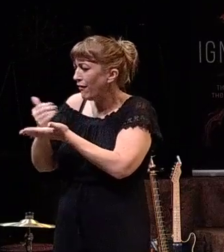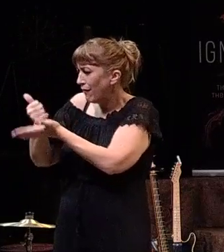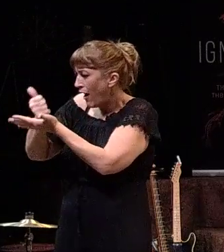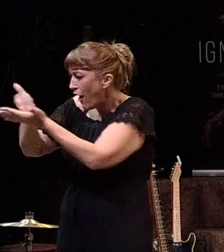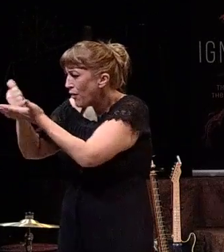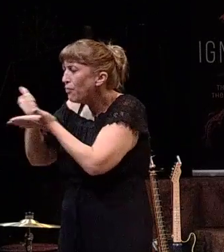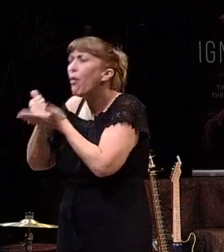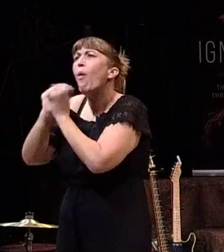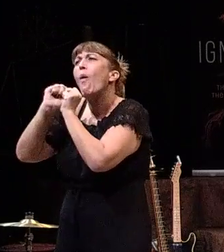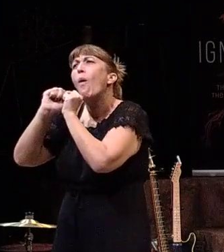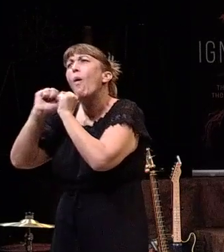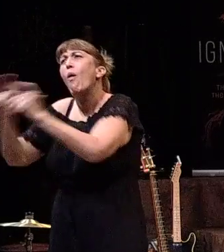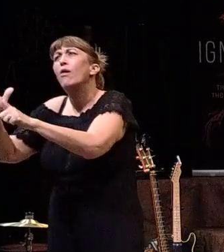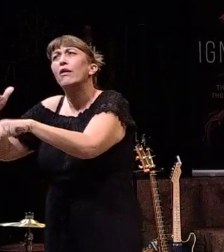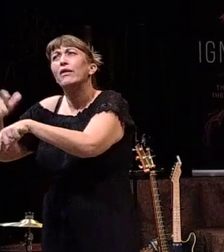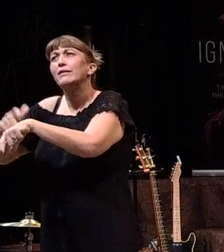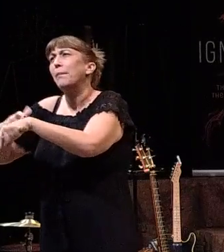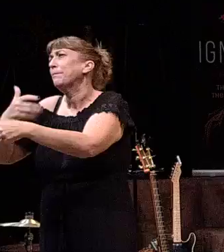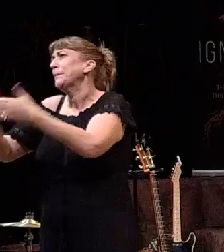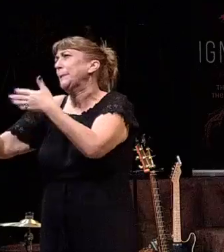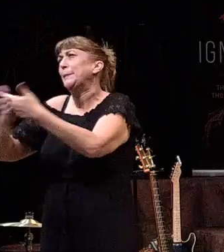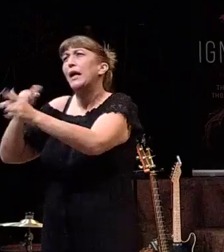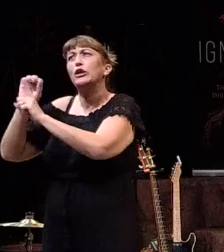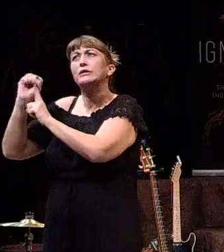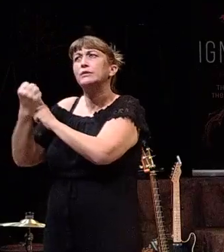all the time, in spite of circumstances.